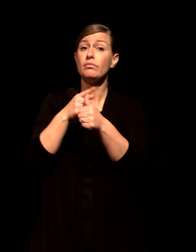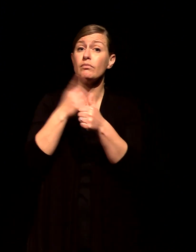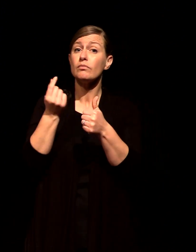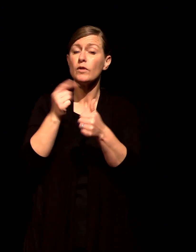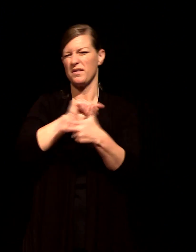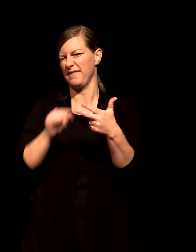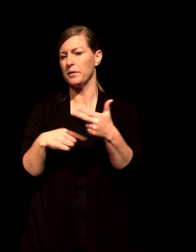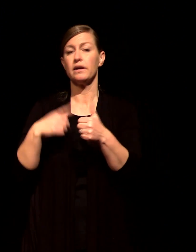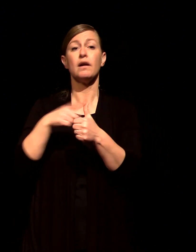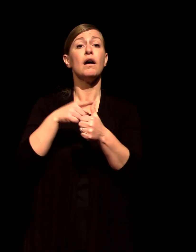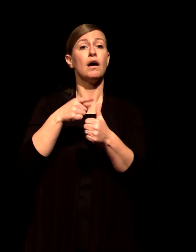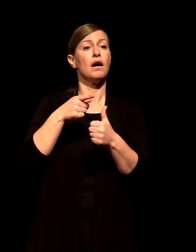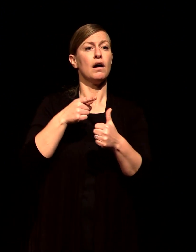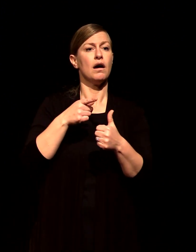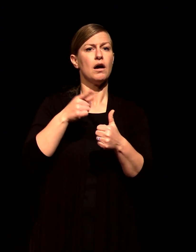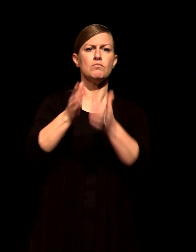fill us with the joy of Jesus